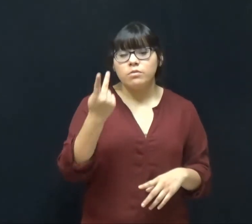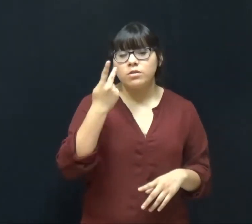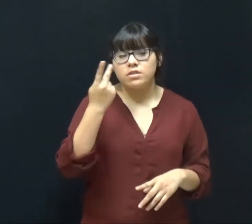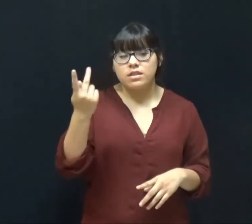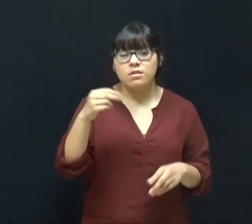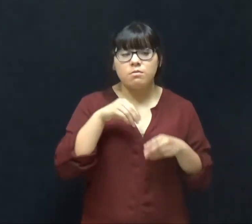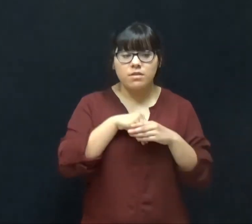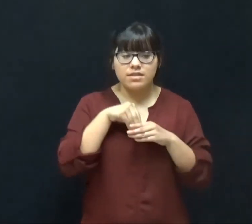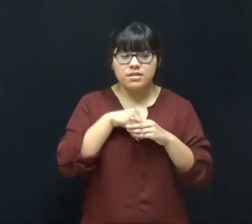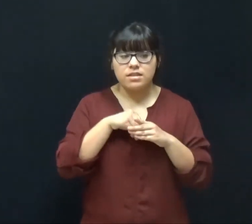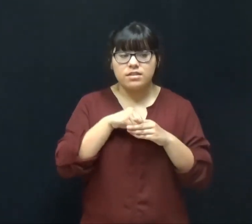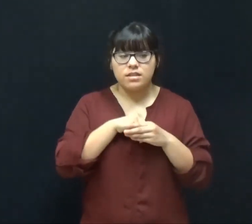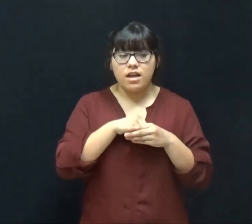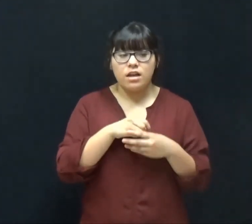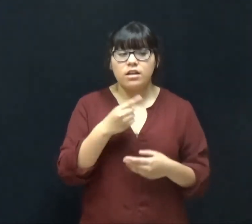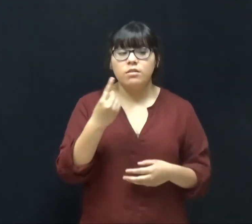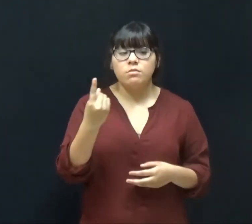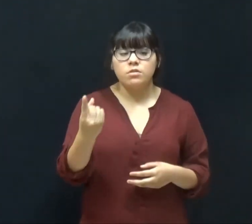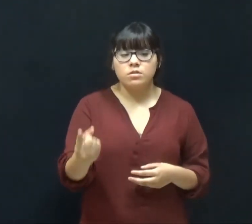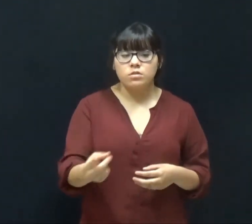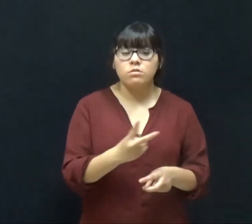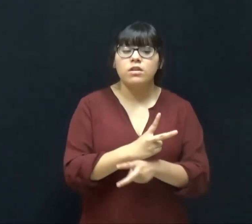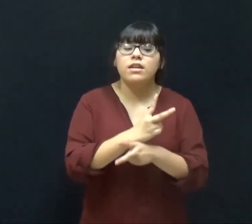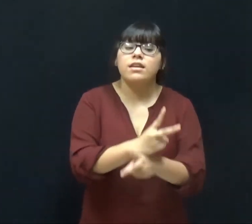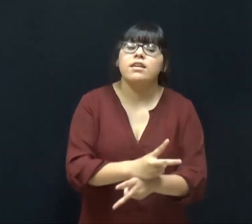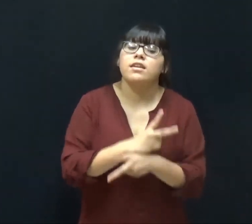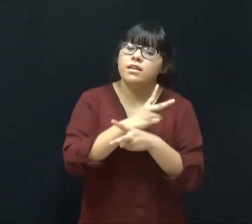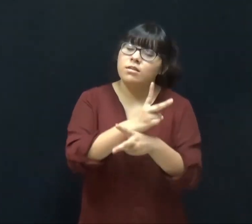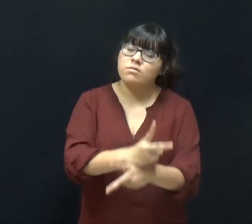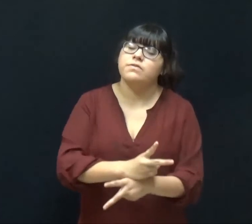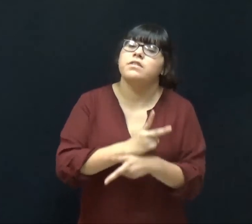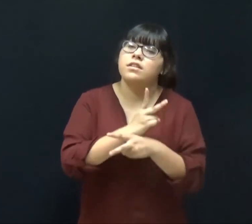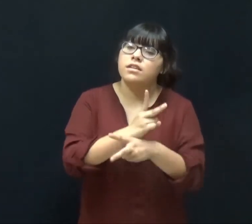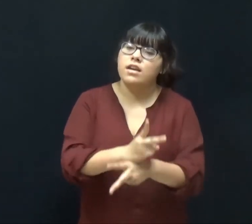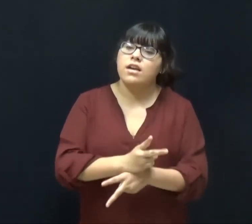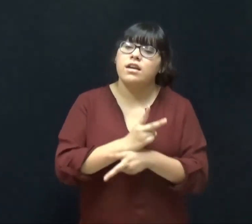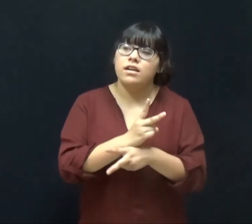to see what's inside Would you even care